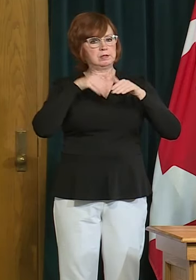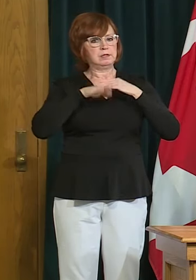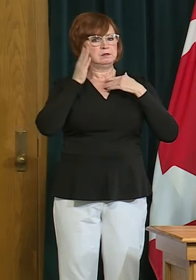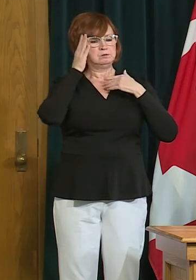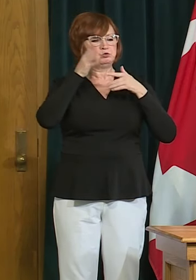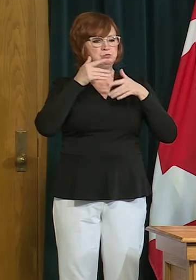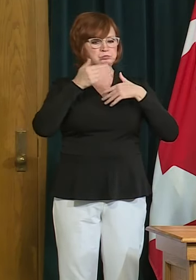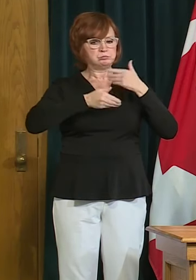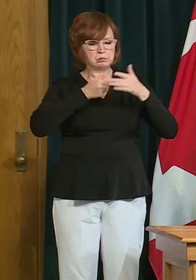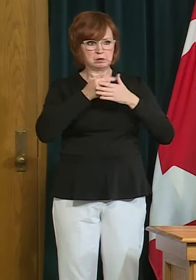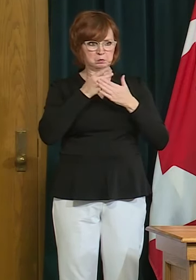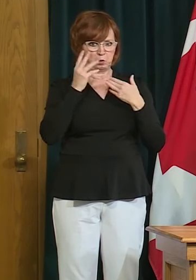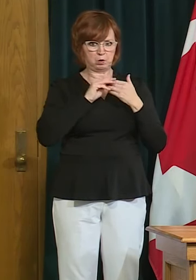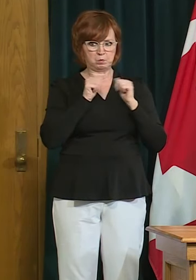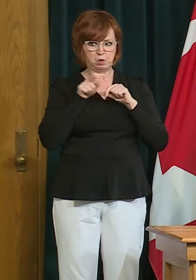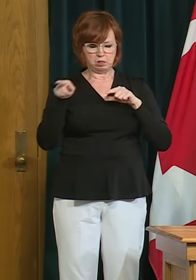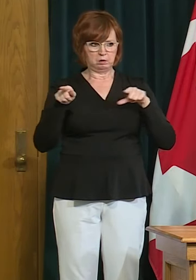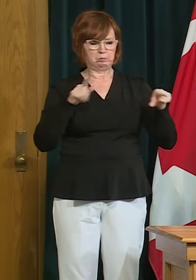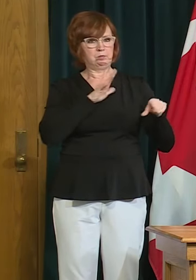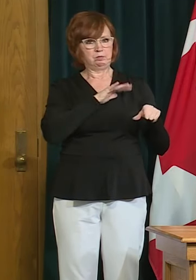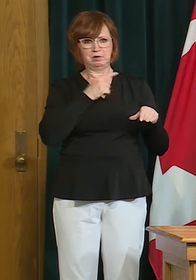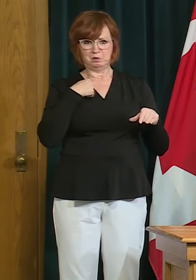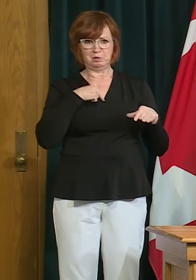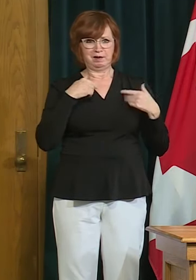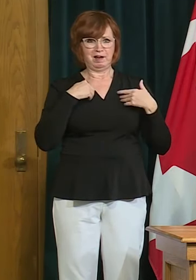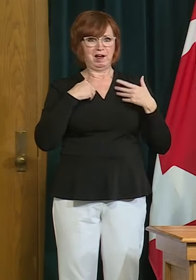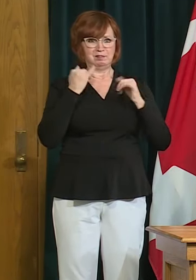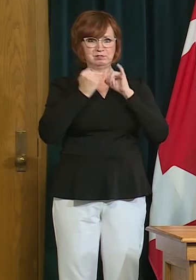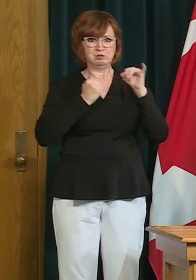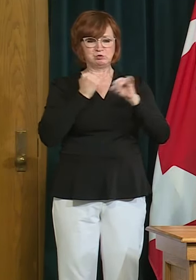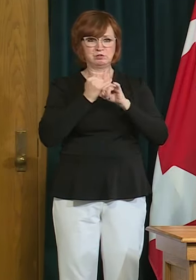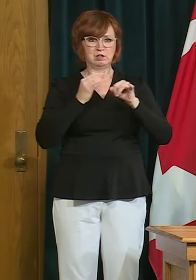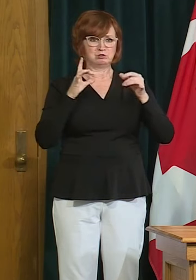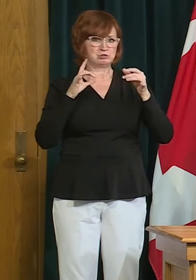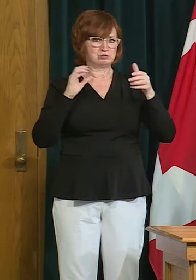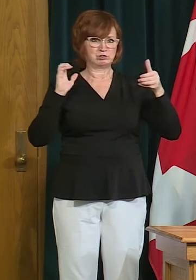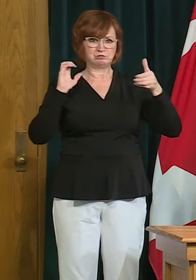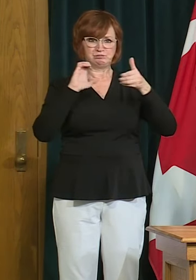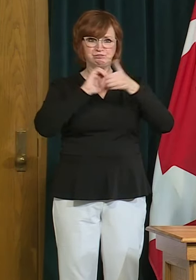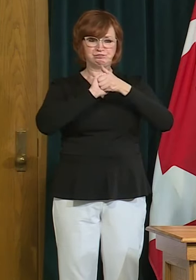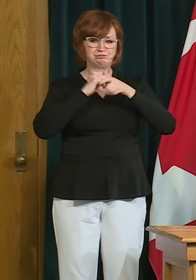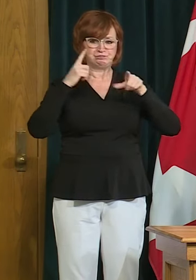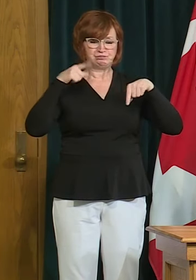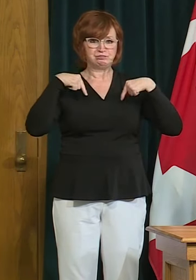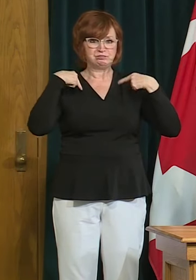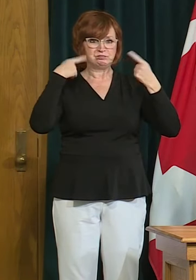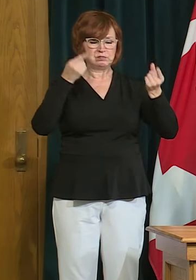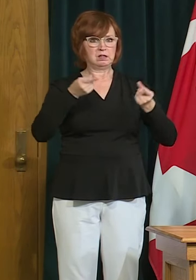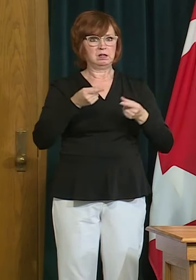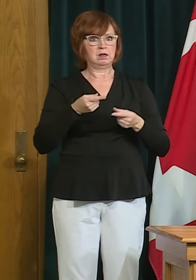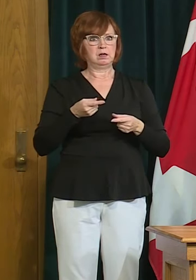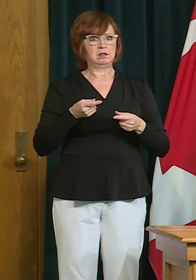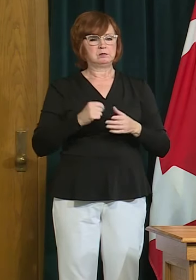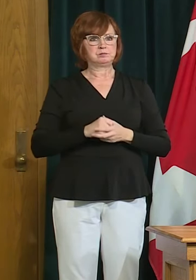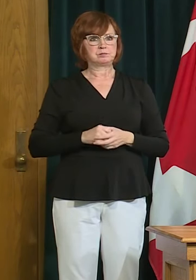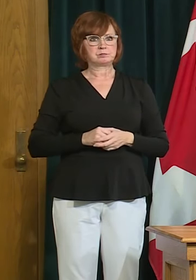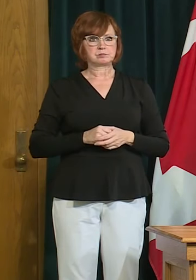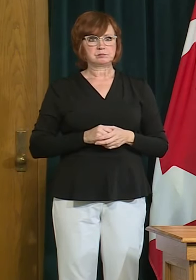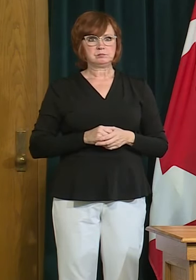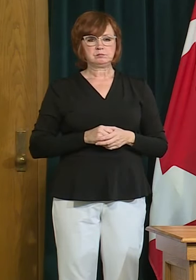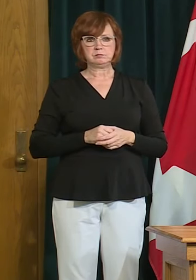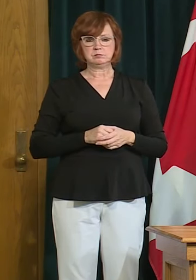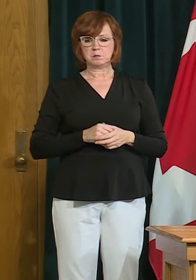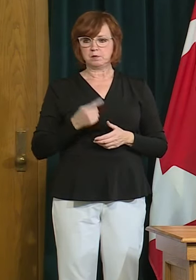vaccine program um so the the international engagement that we undertake is is not solely focused on the